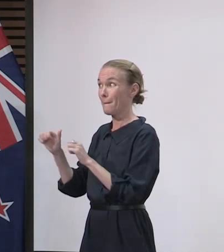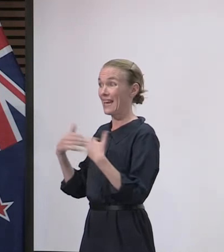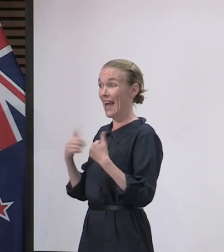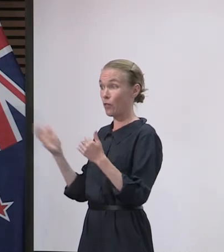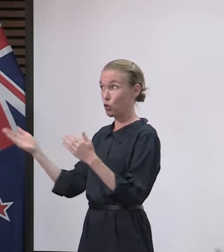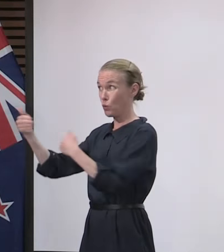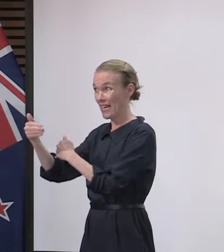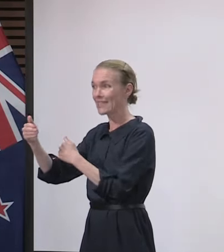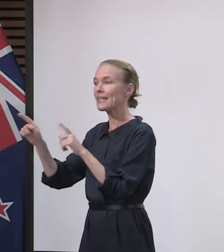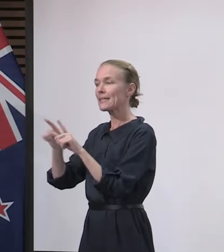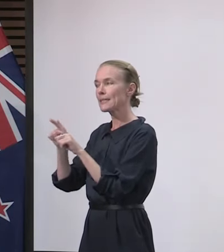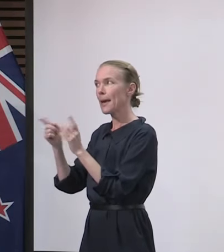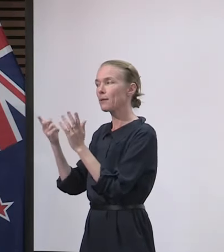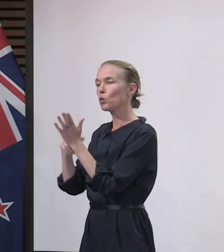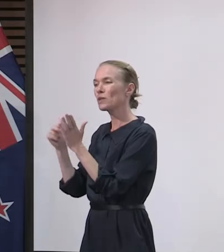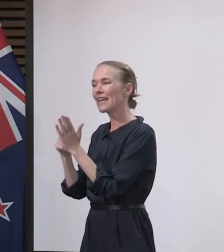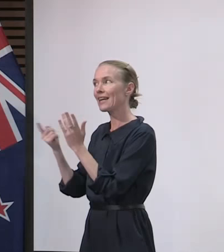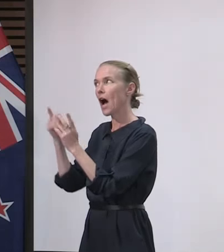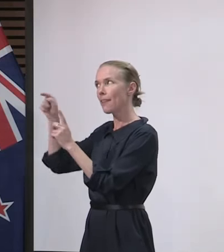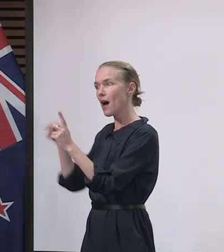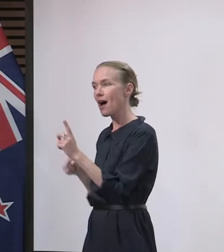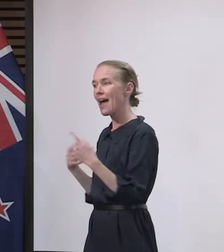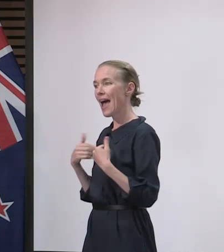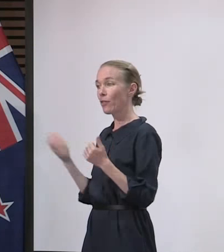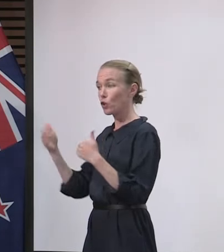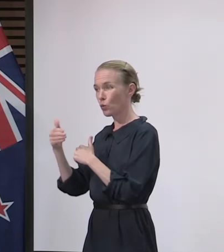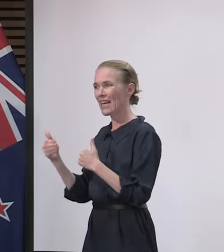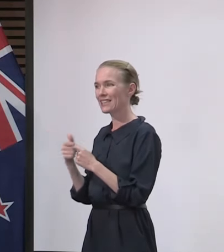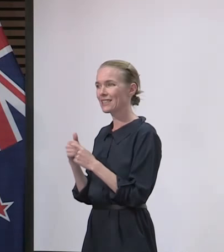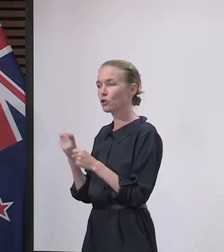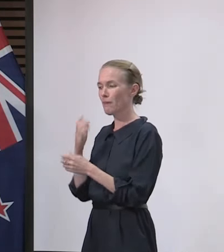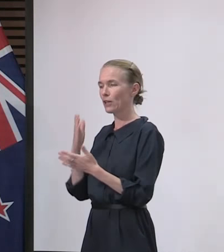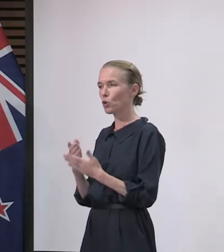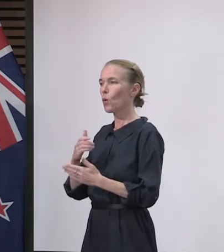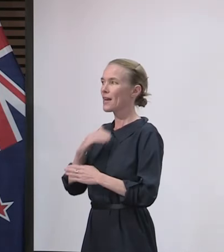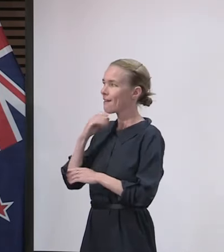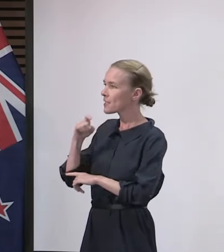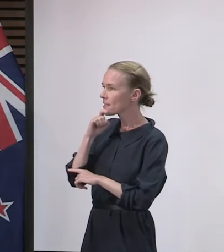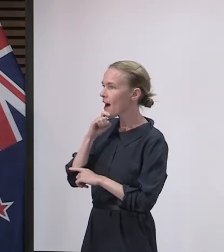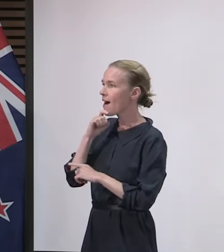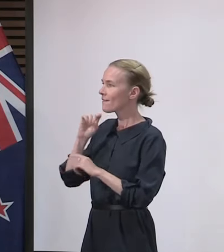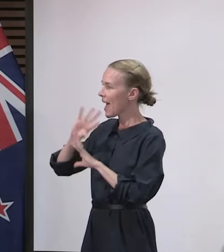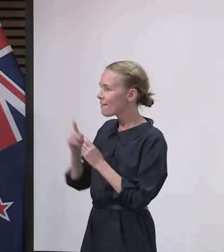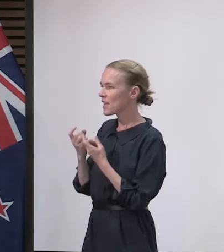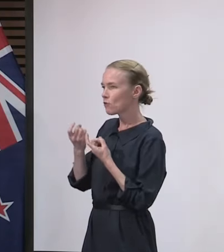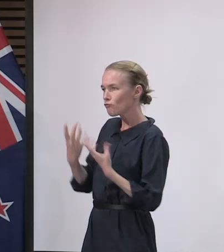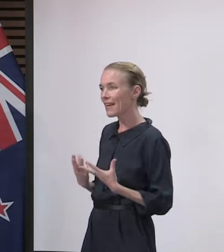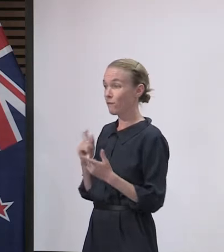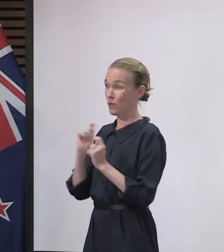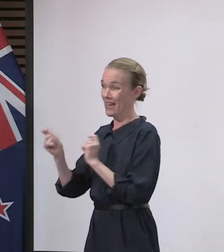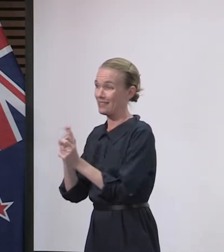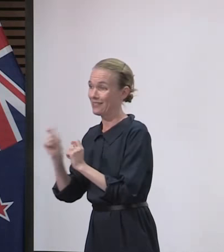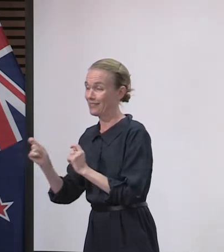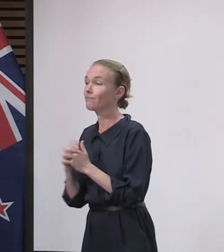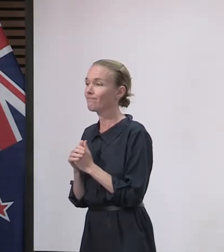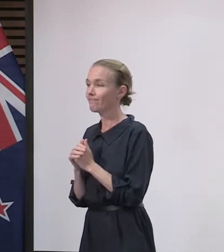how they will scale up, and there's also, because we've asked them all to put a plan in, they've all got good ideas about how to do that and how to be